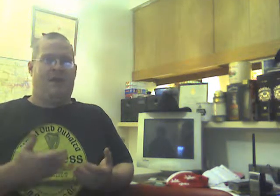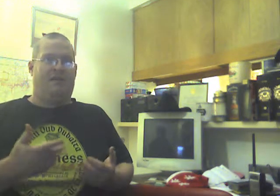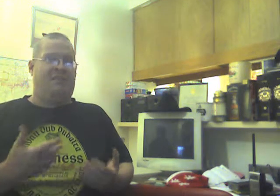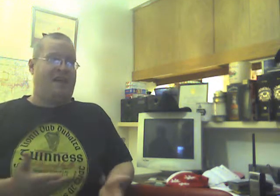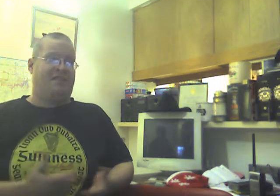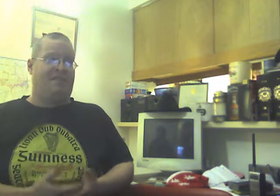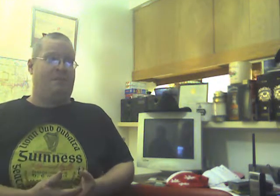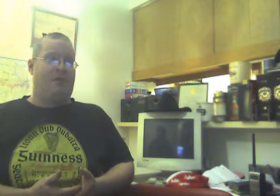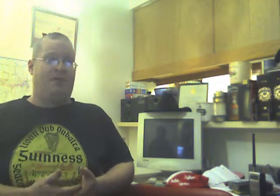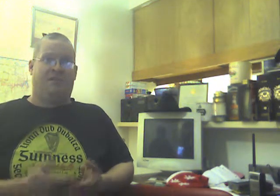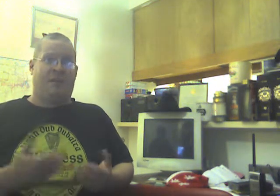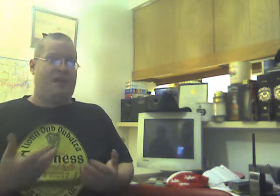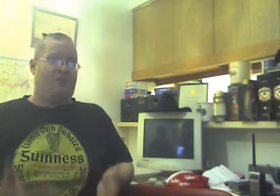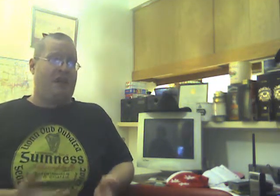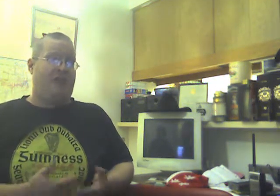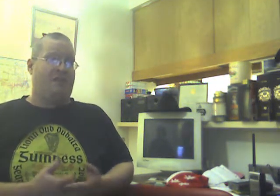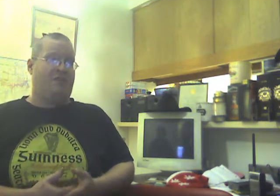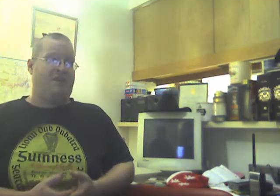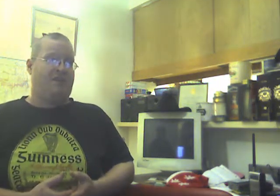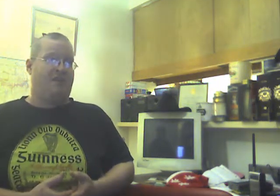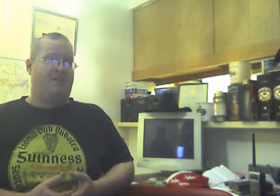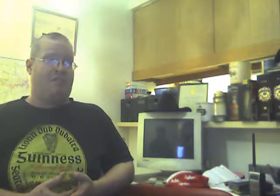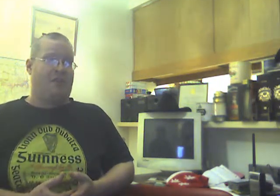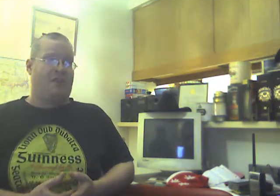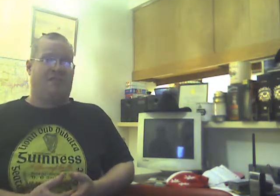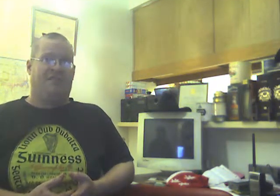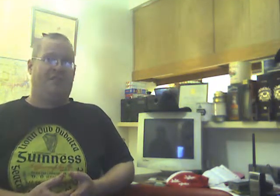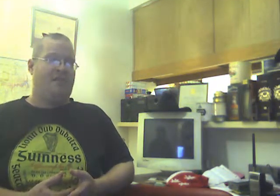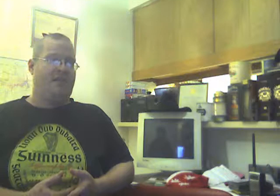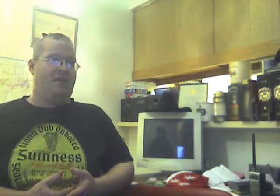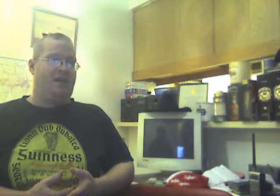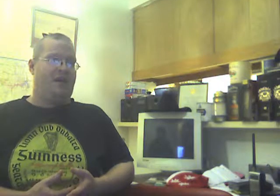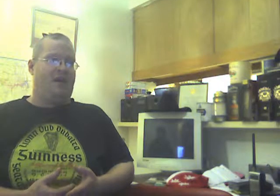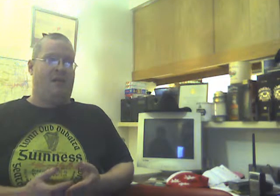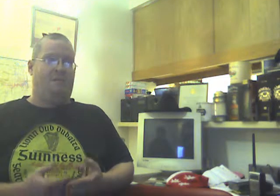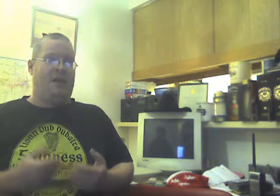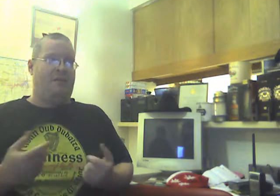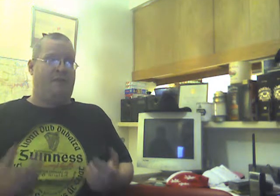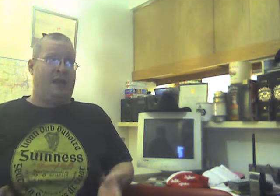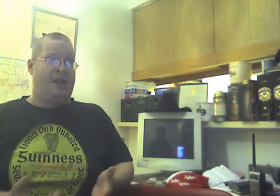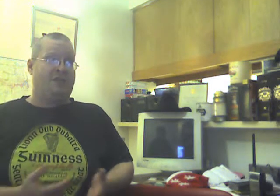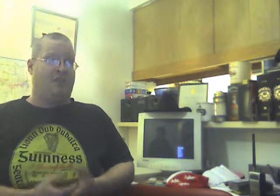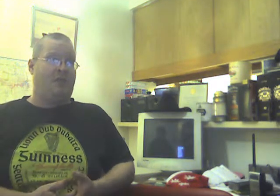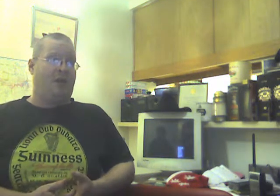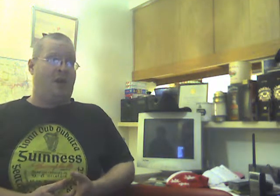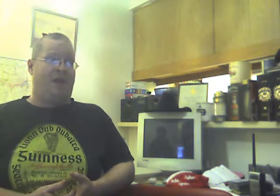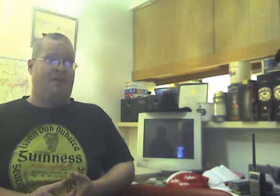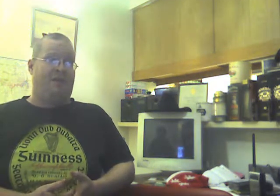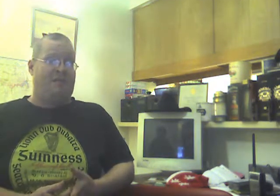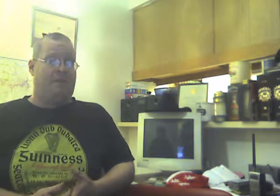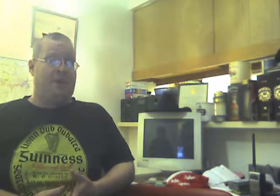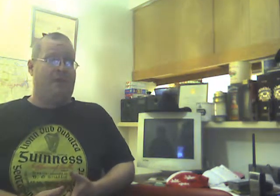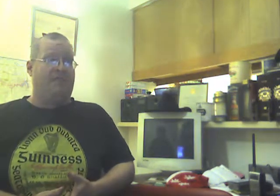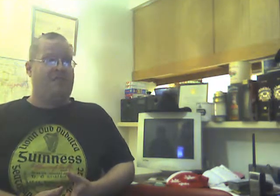Sex is a bonus. Being attracted to each other is a bonus. Being financially well-off is a bonus.